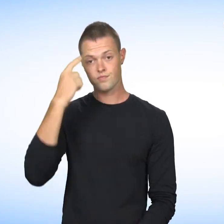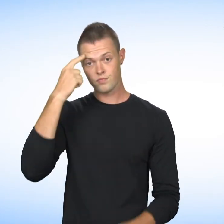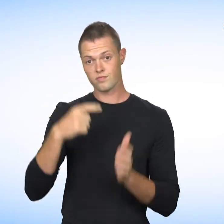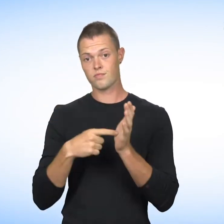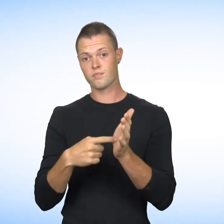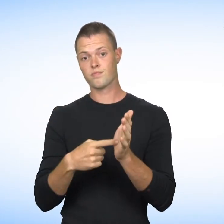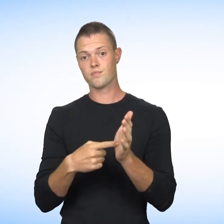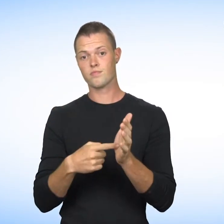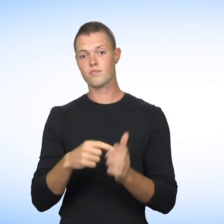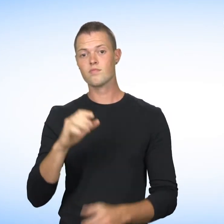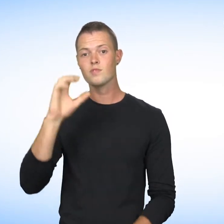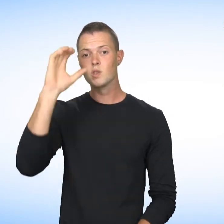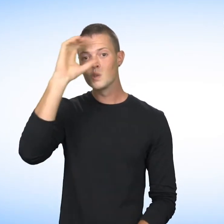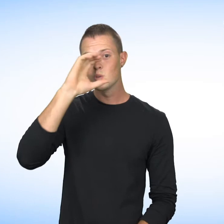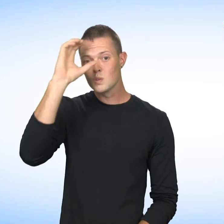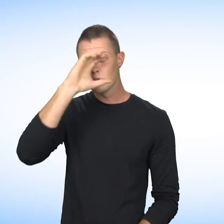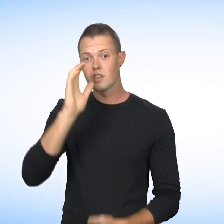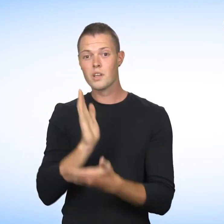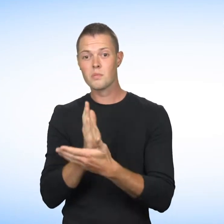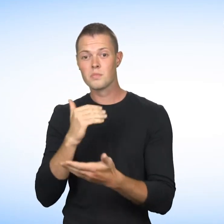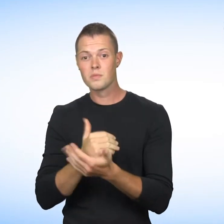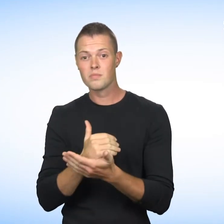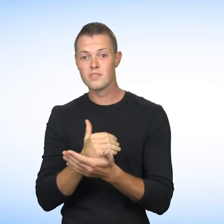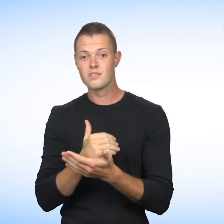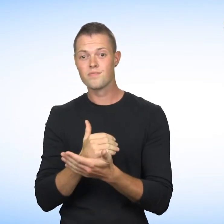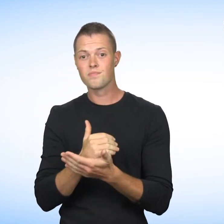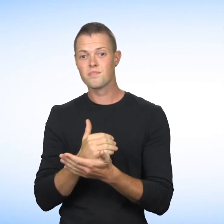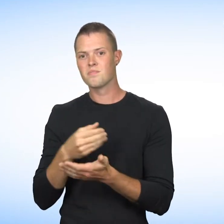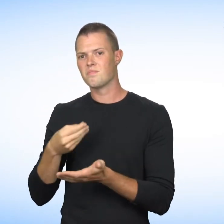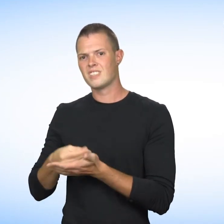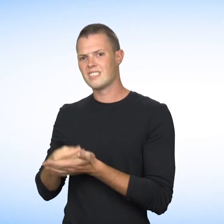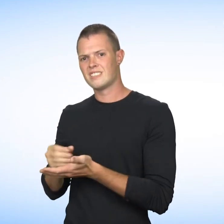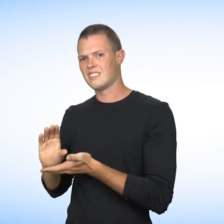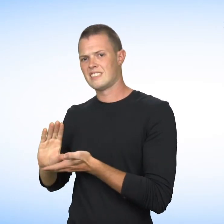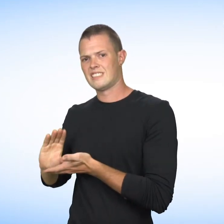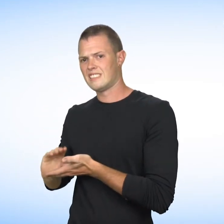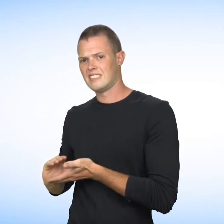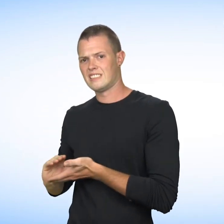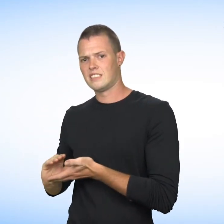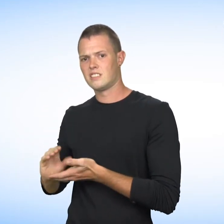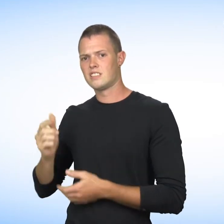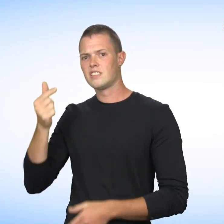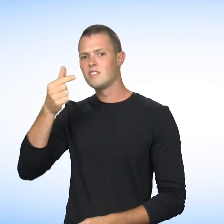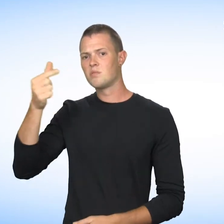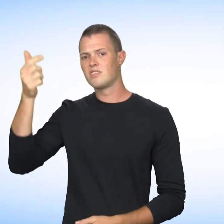For example, you cannot be denied the renting of an apartment